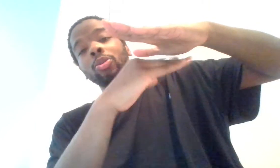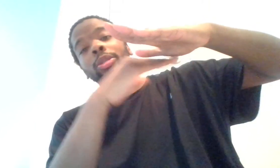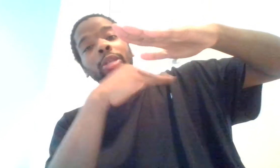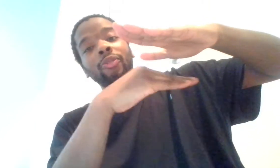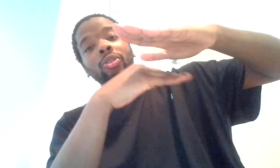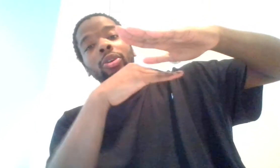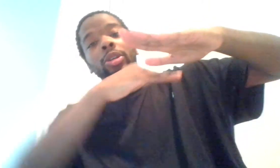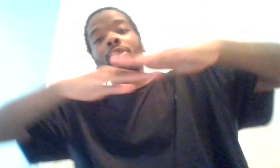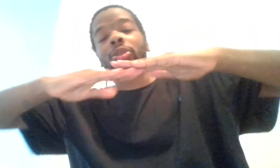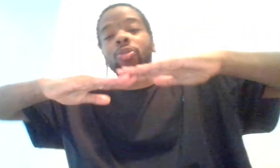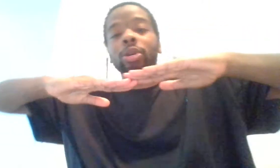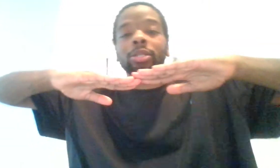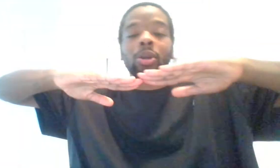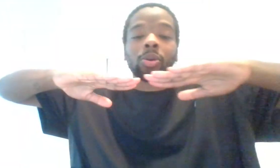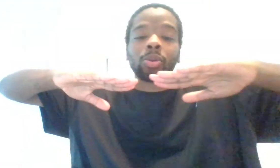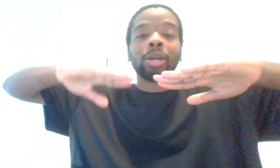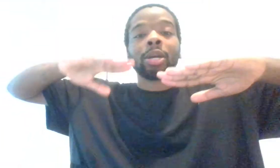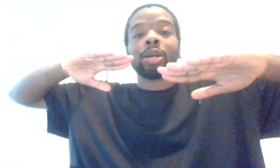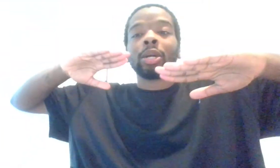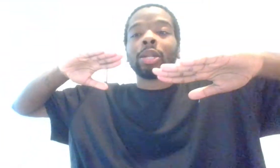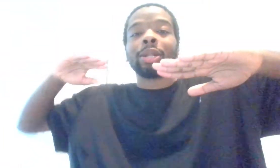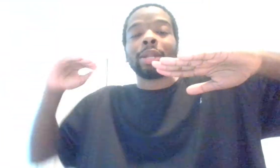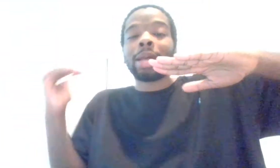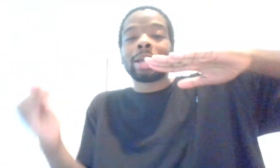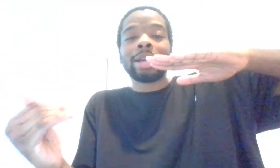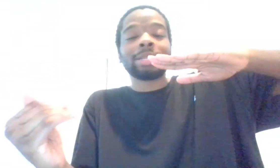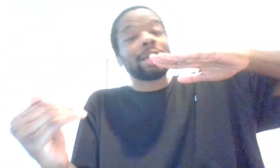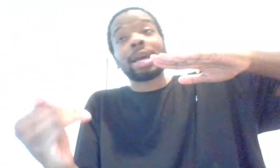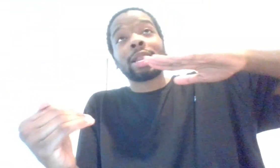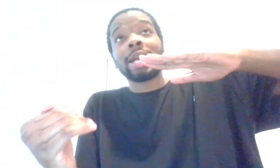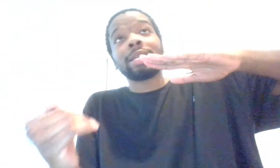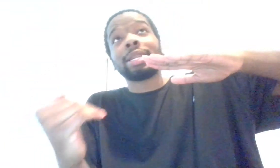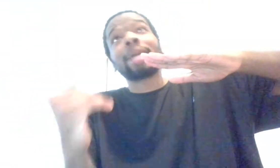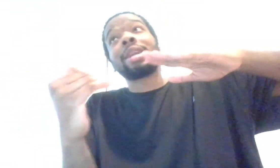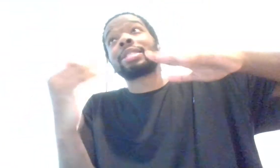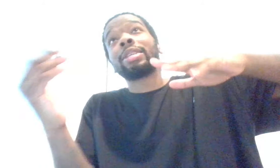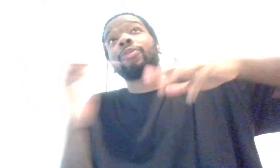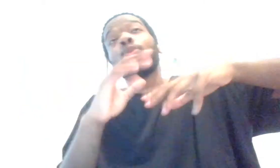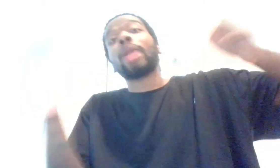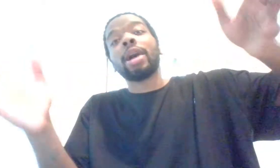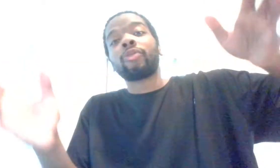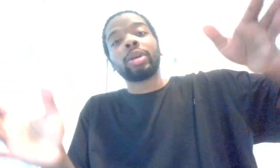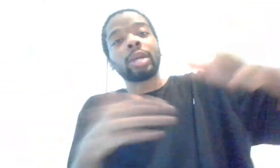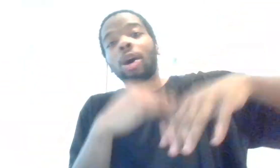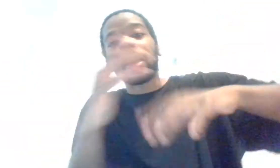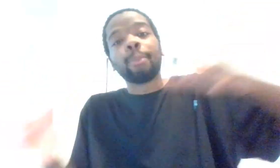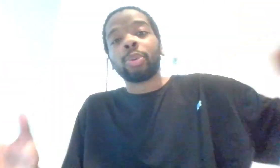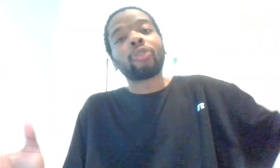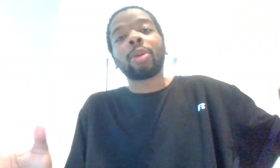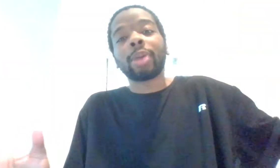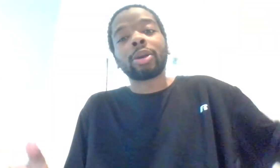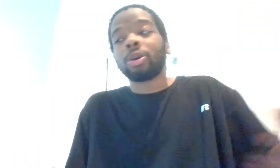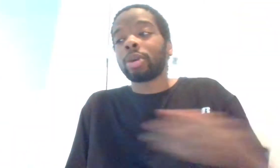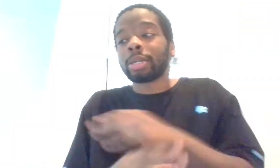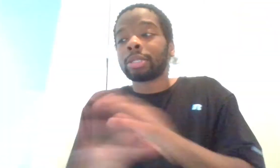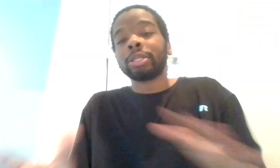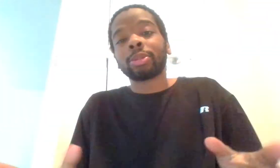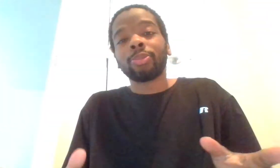code, civil, U.S. code, legalized, legalized, whatever, all that bullcrap category. It's just a